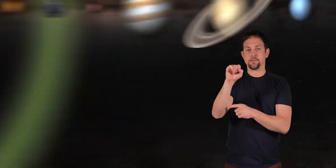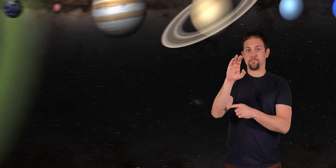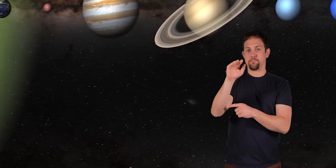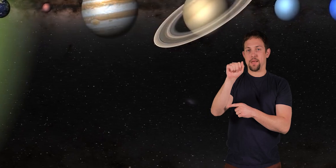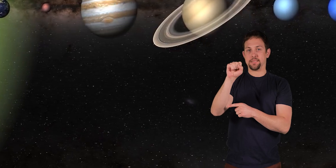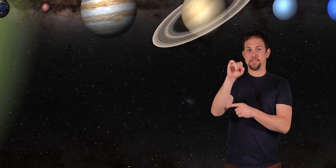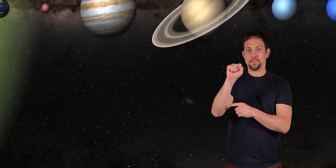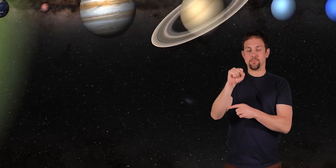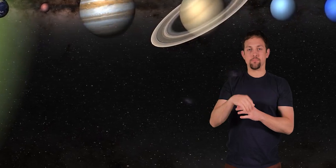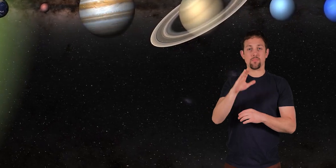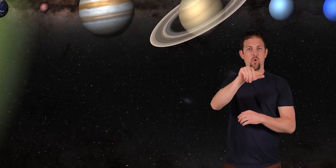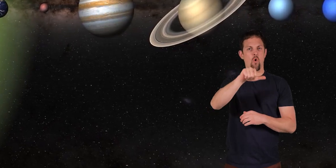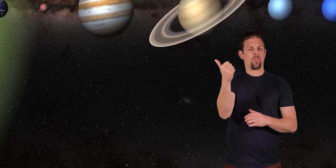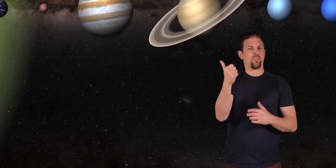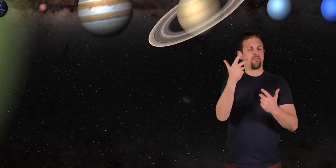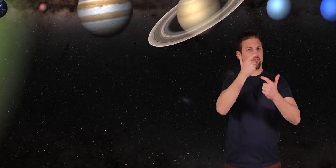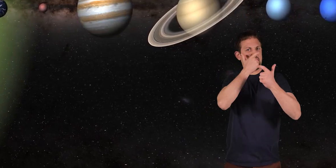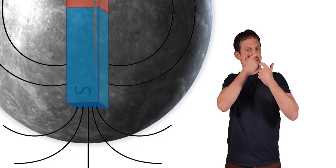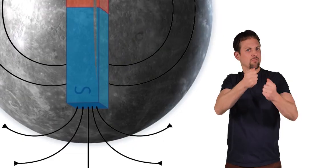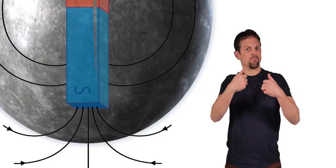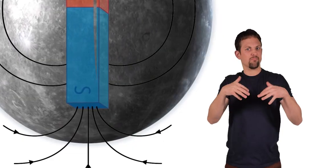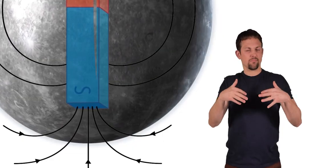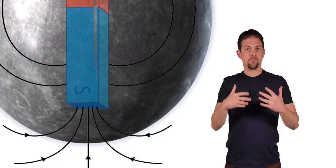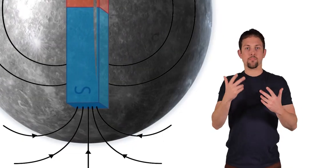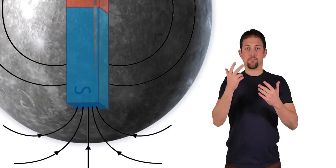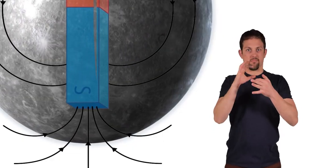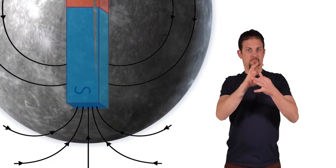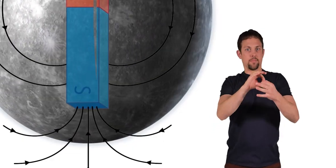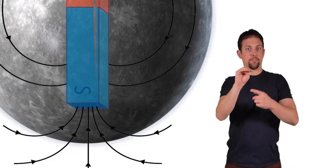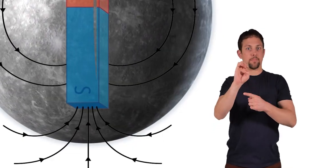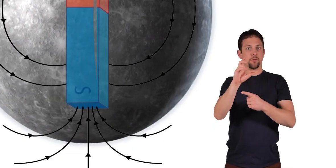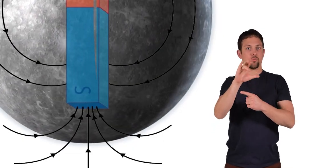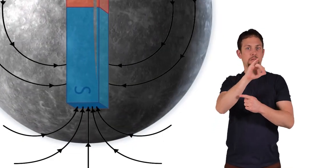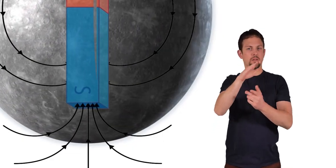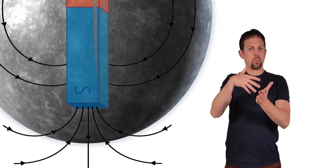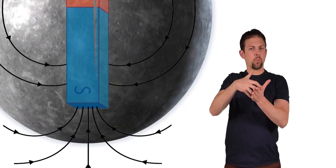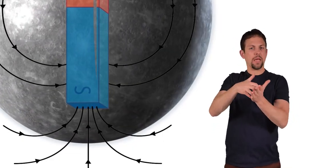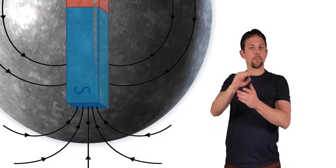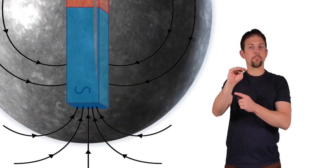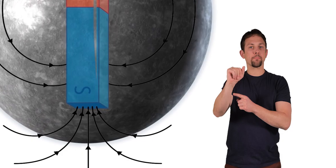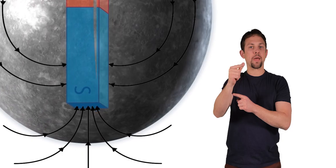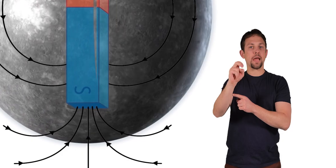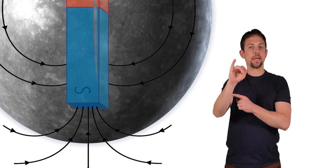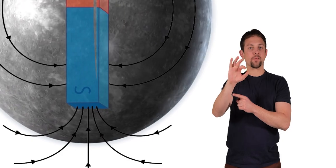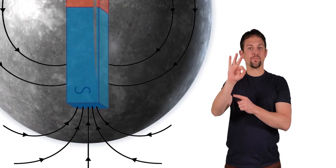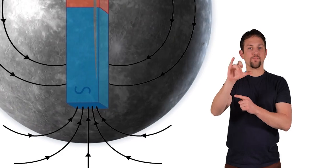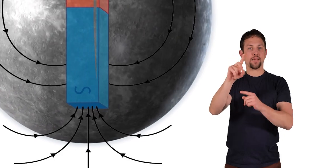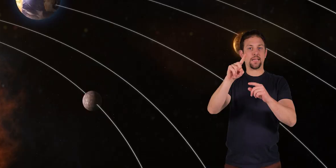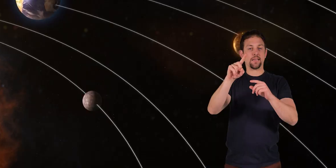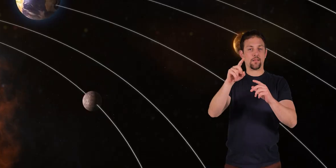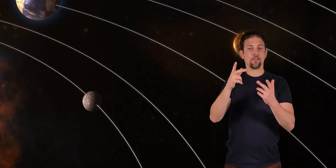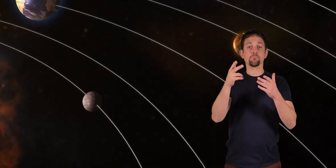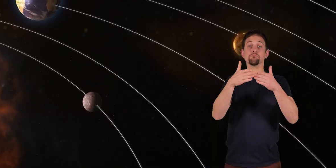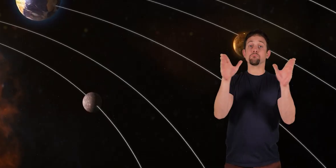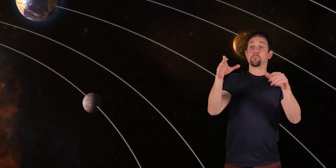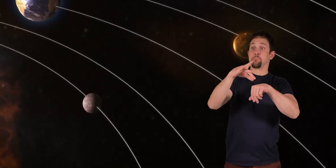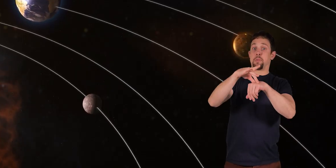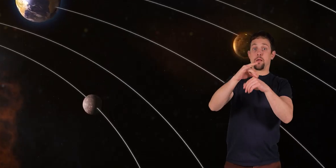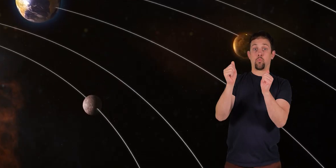Another interesting phenomenon has to do with Mercury's super weak magnetic field. In general, planets